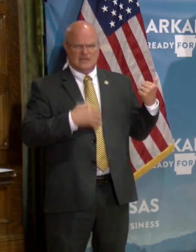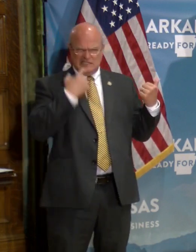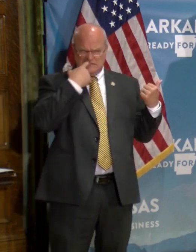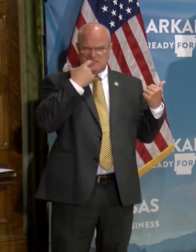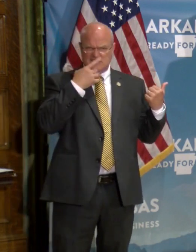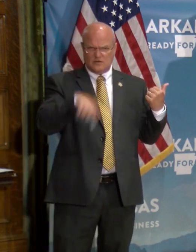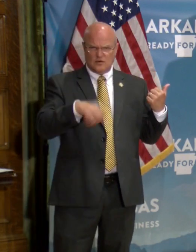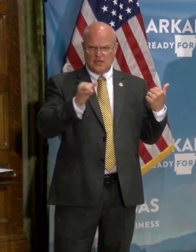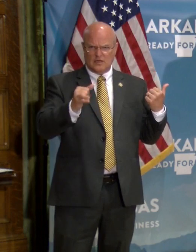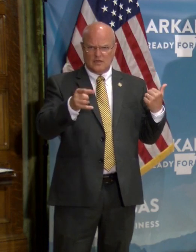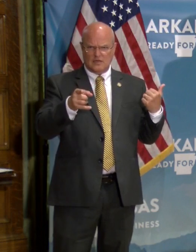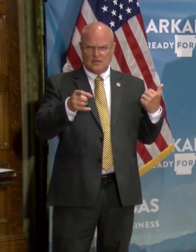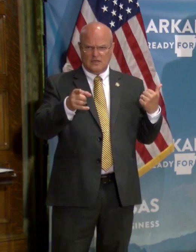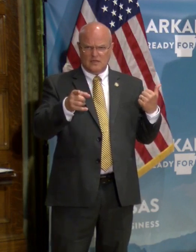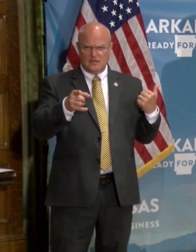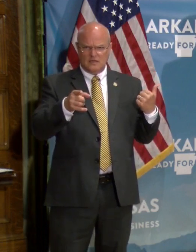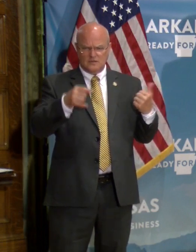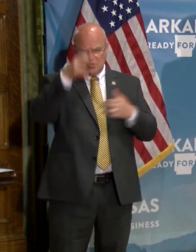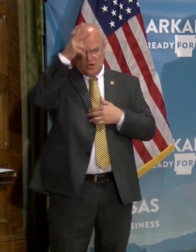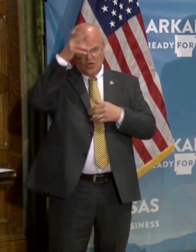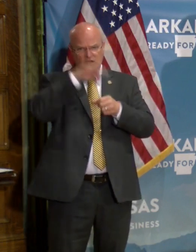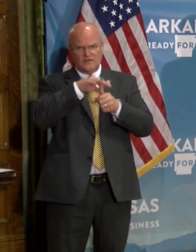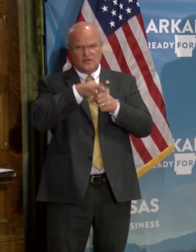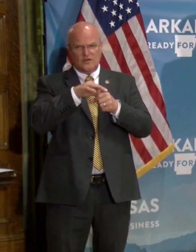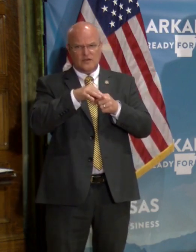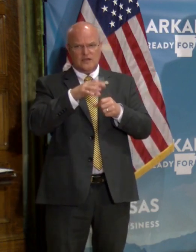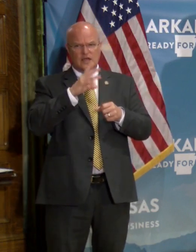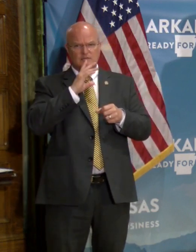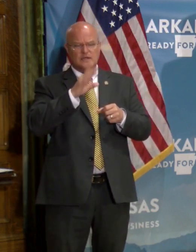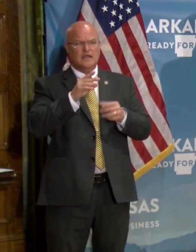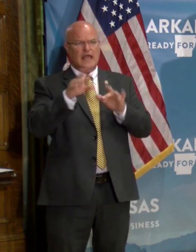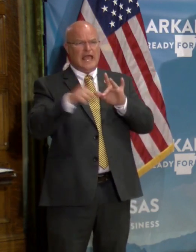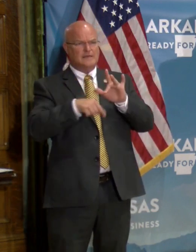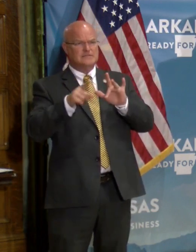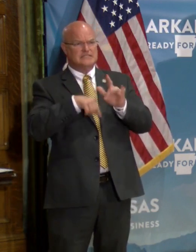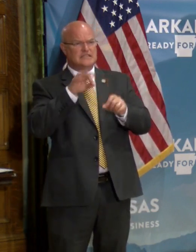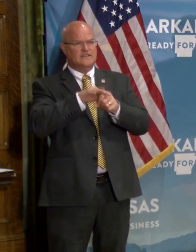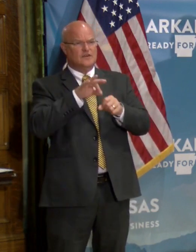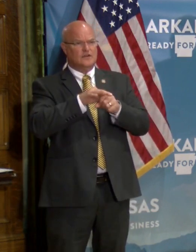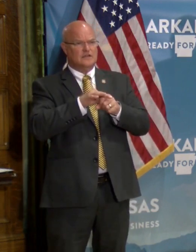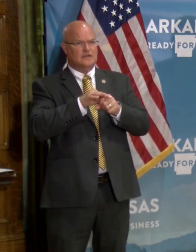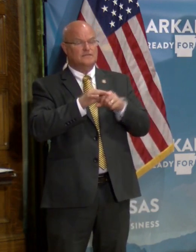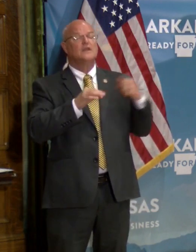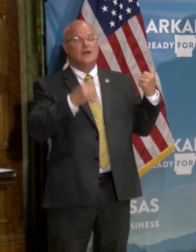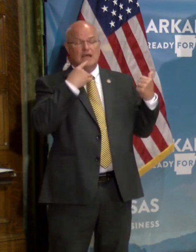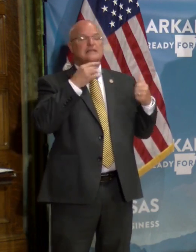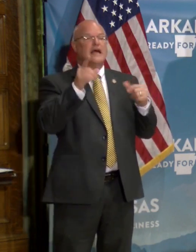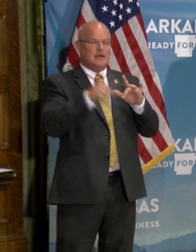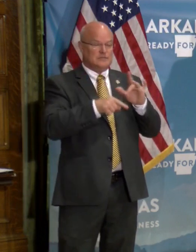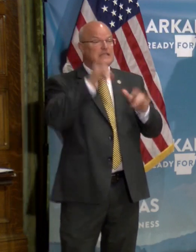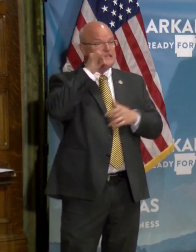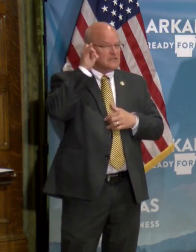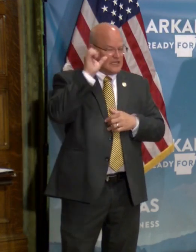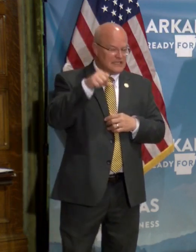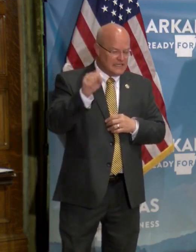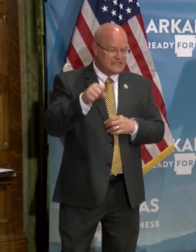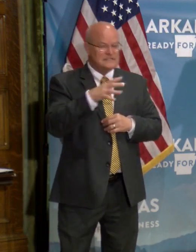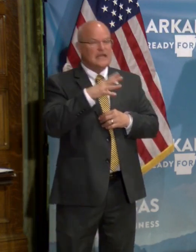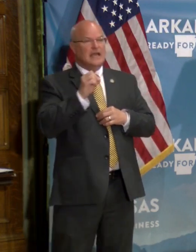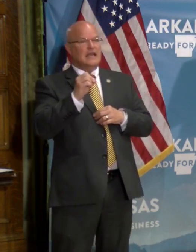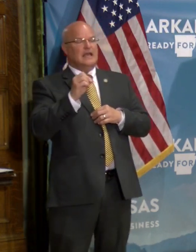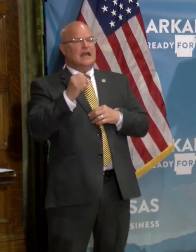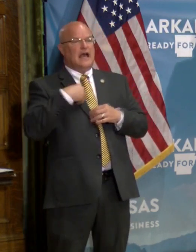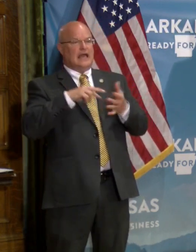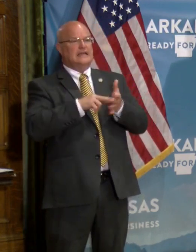what I just said, isn't it? You're talking about early voting, but I'm talking about absentee voting. Uh, absentee, and I did say absentee yesterday, and